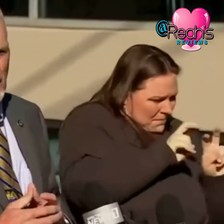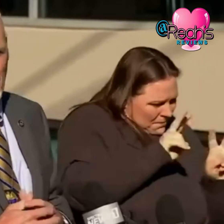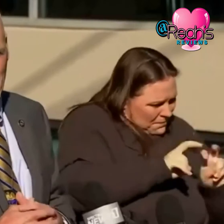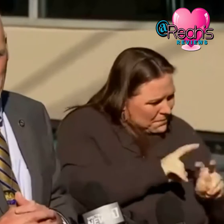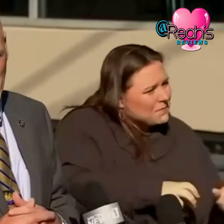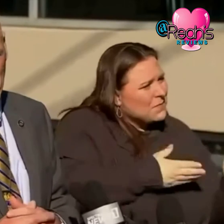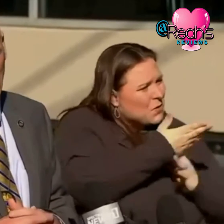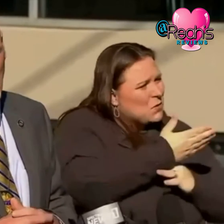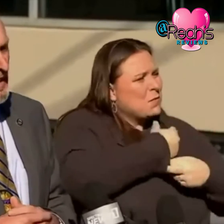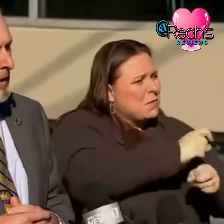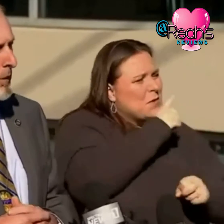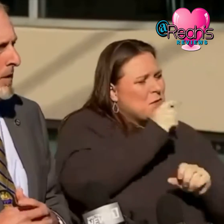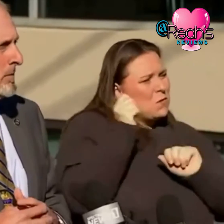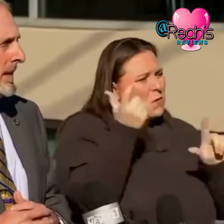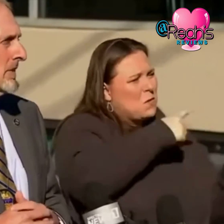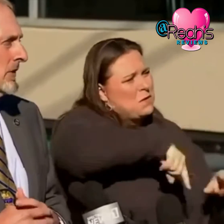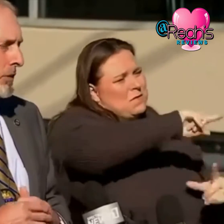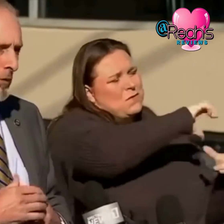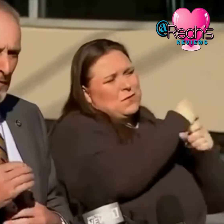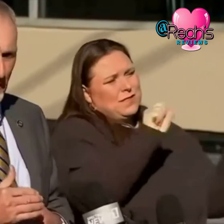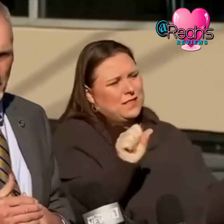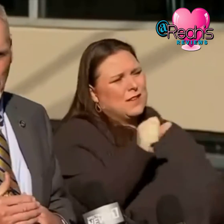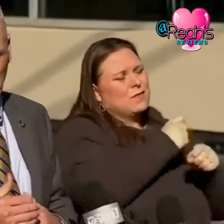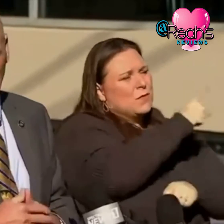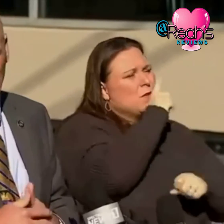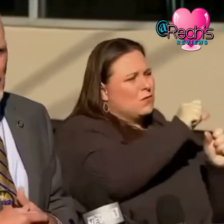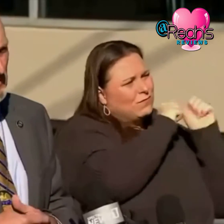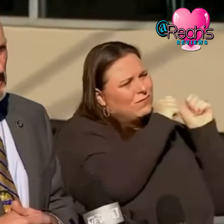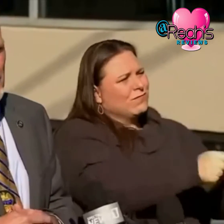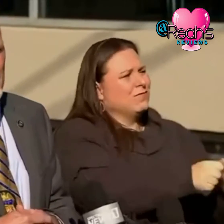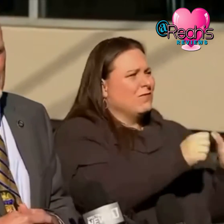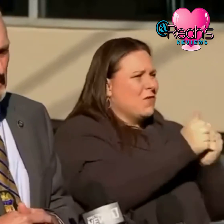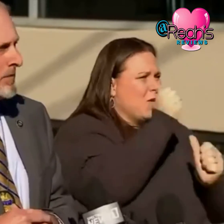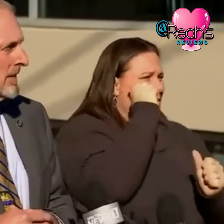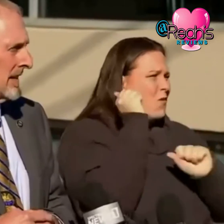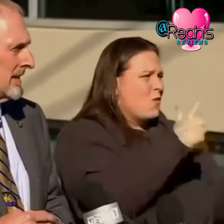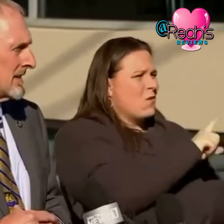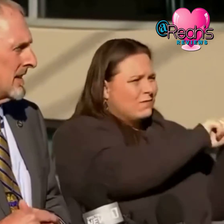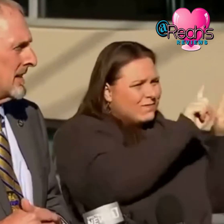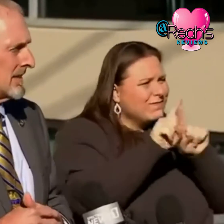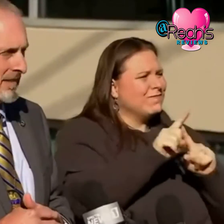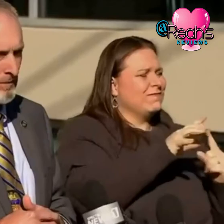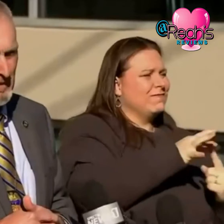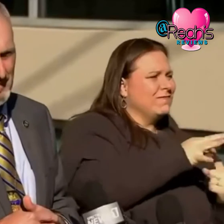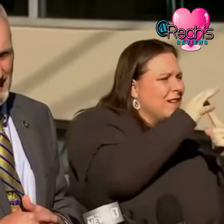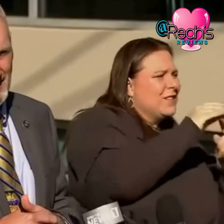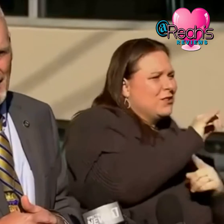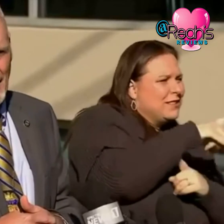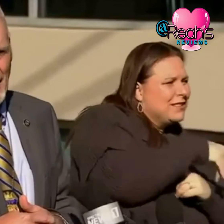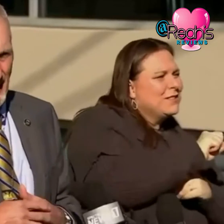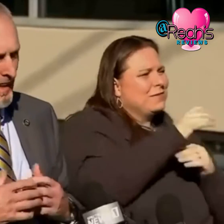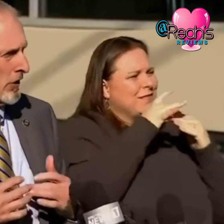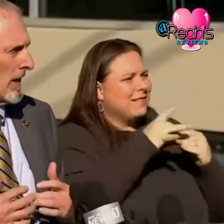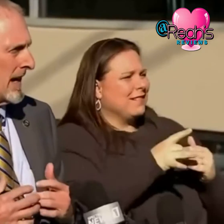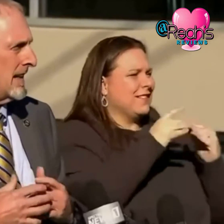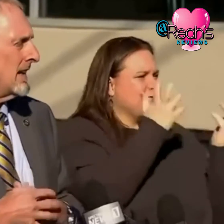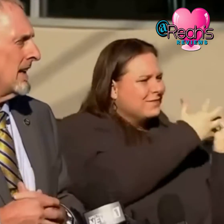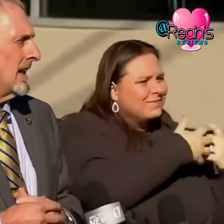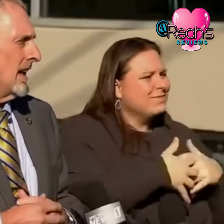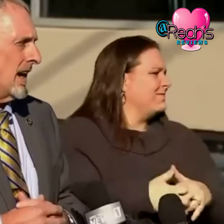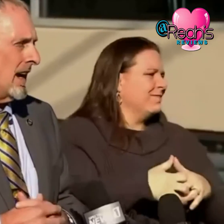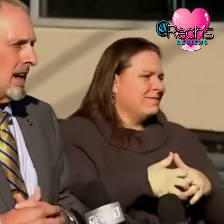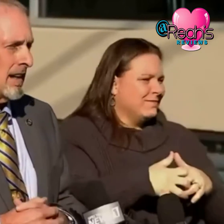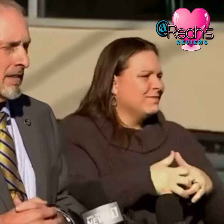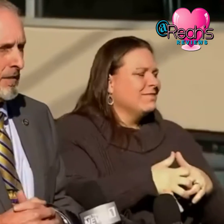that this community is safe and we are making sure that we're following through with each and every one of these tips and leads seamlessly integrated